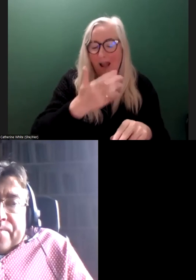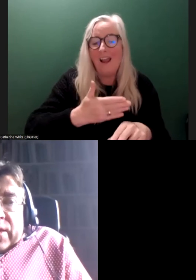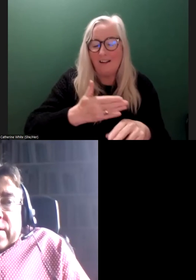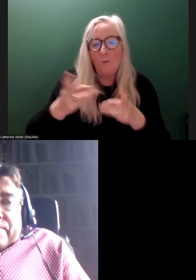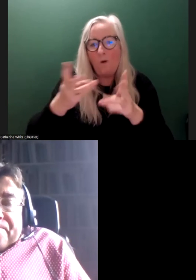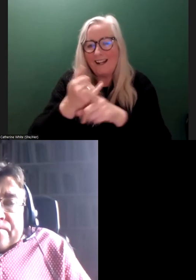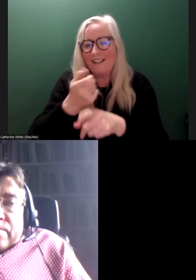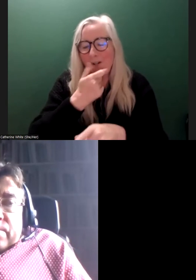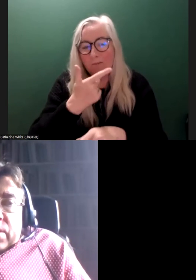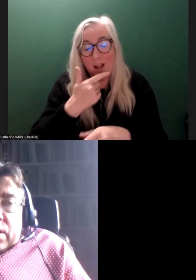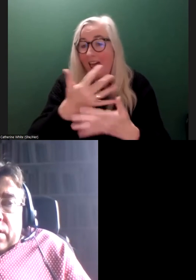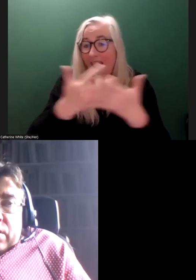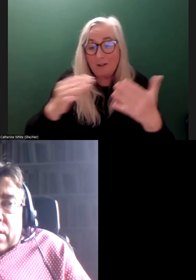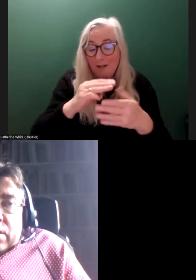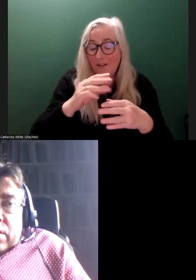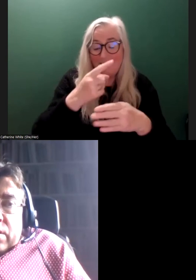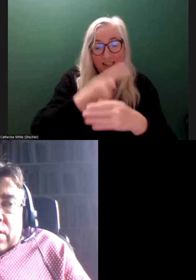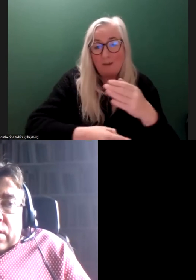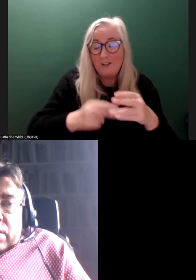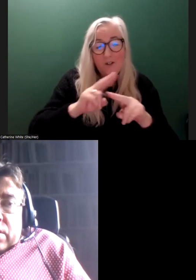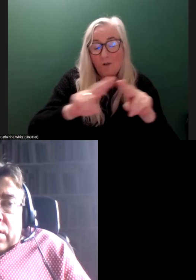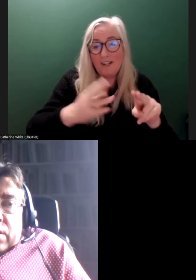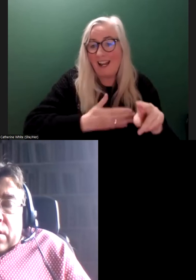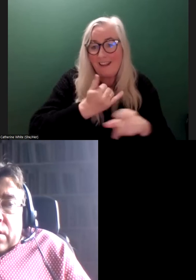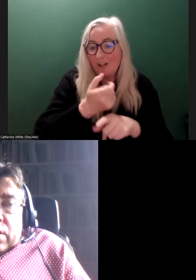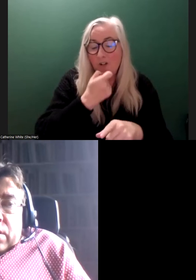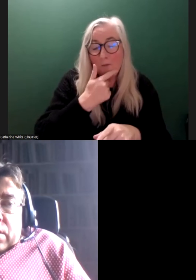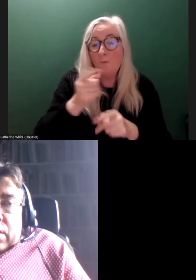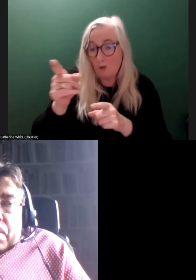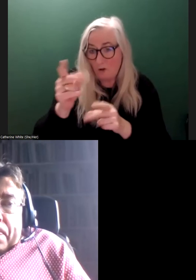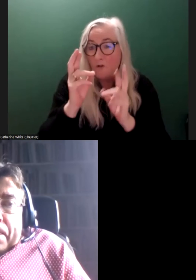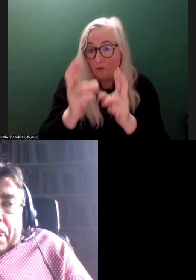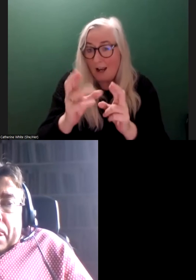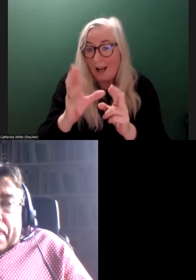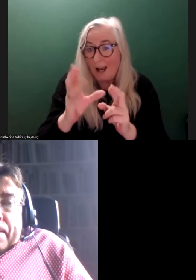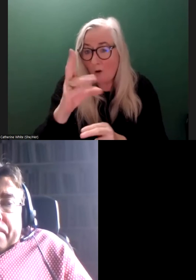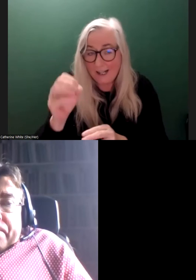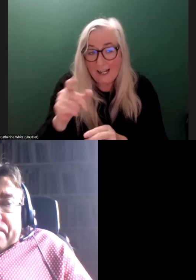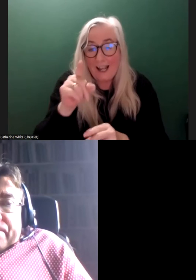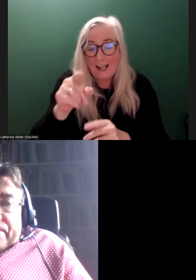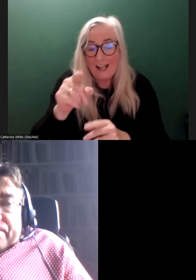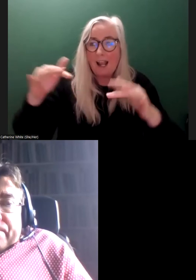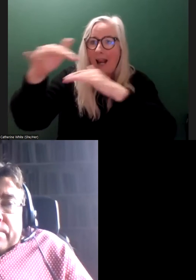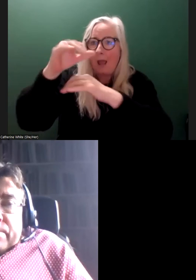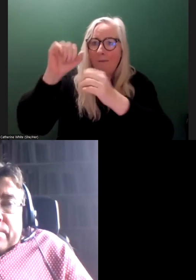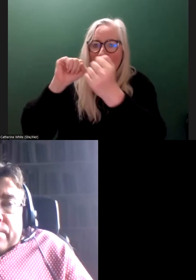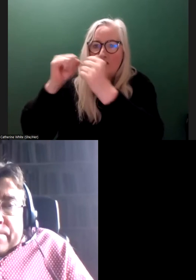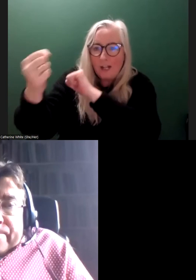disabled people don't live in Dublin. But she's 100% right. We have to think of it. And this buys into the idea of climate change and about